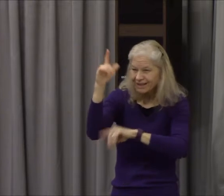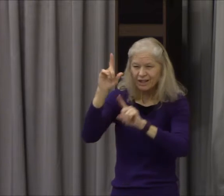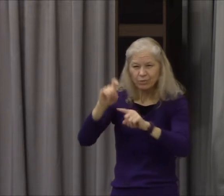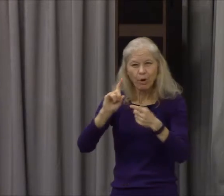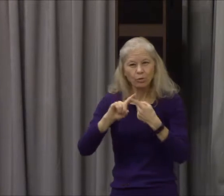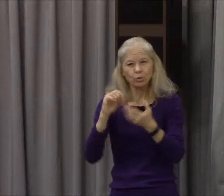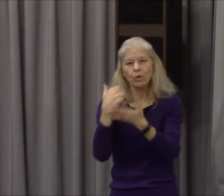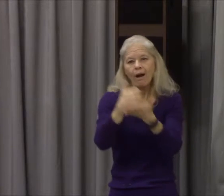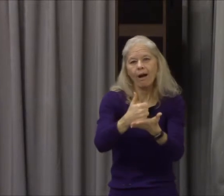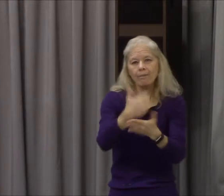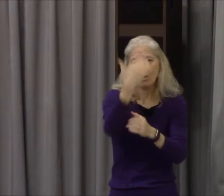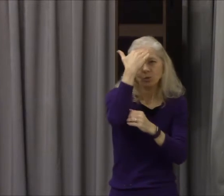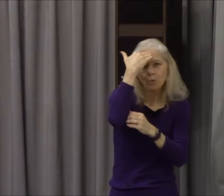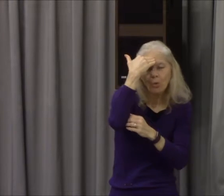and Adam sinned willfully